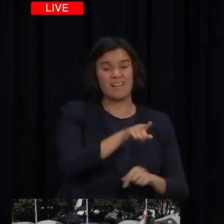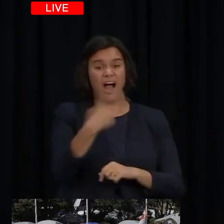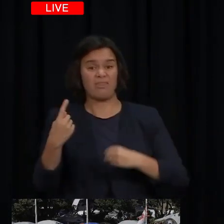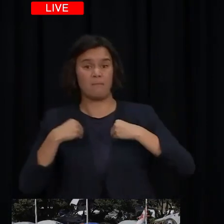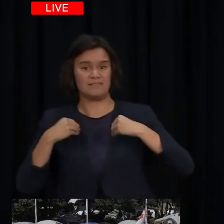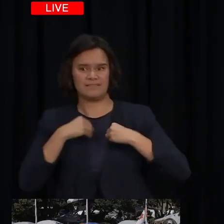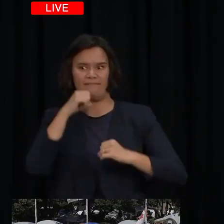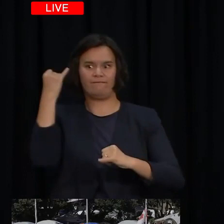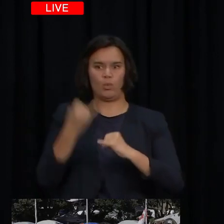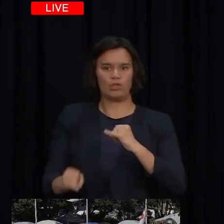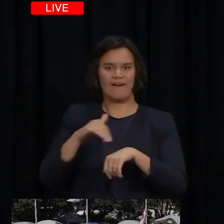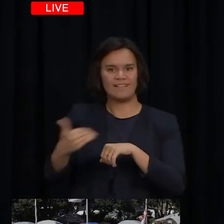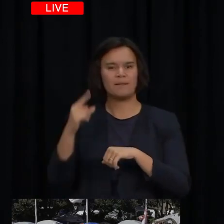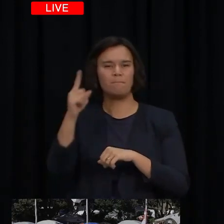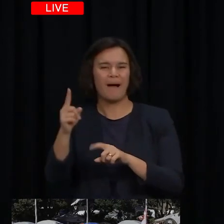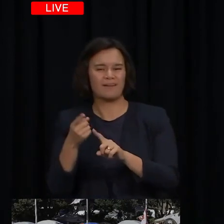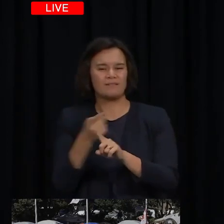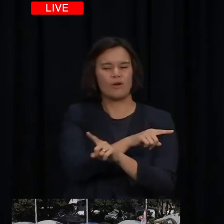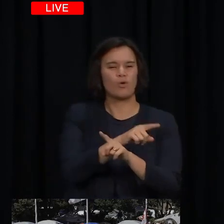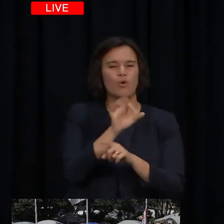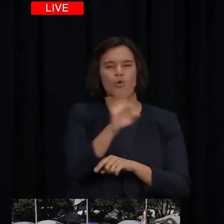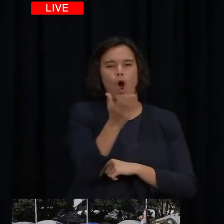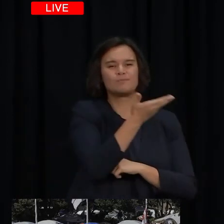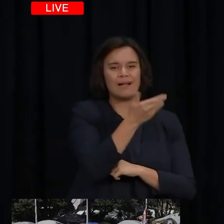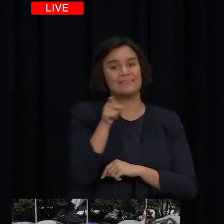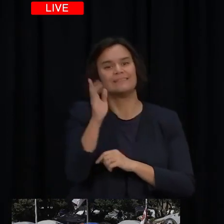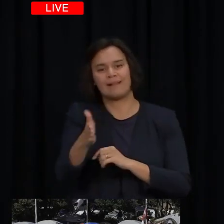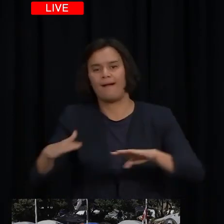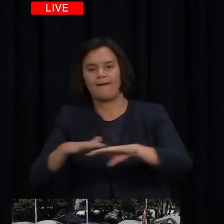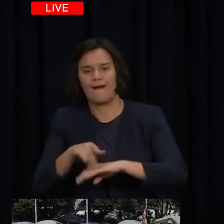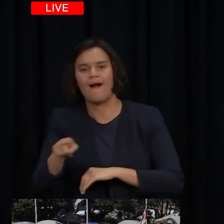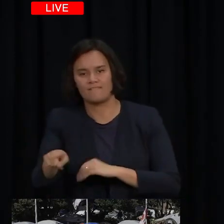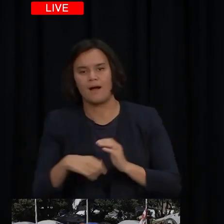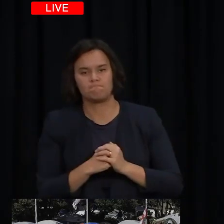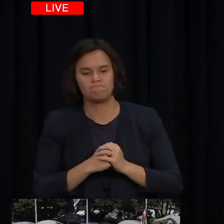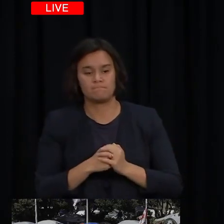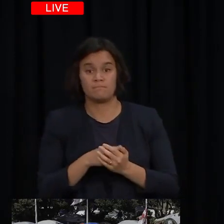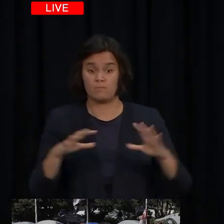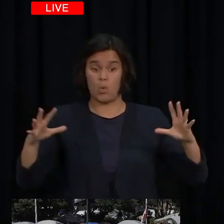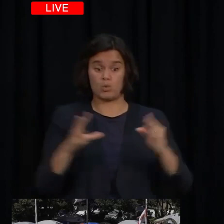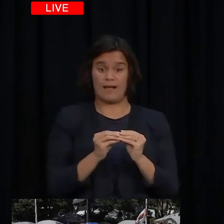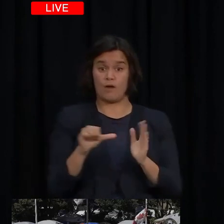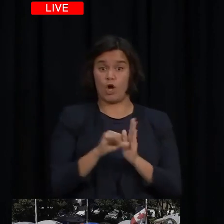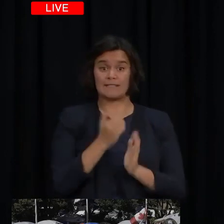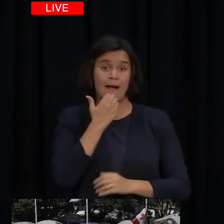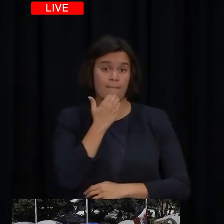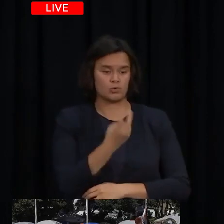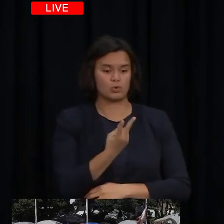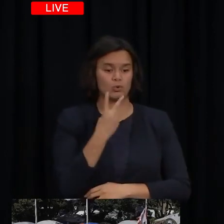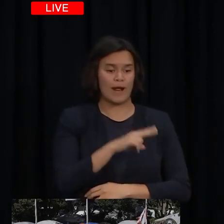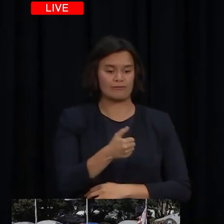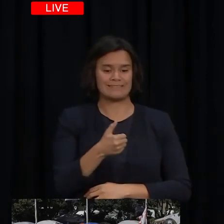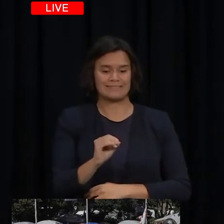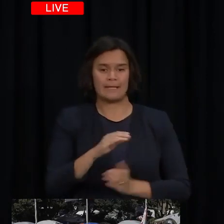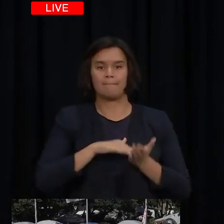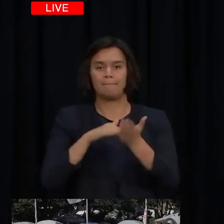The Treasury estimates that the cost of each payment will be between $160 and $260 million. I'm also announcing today that